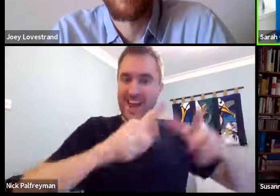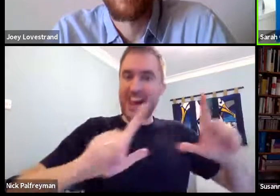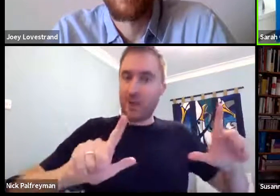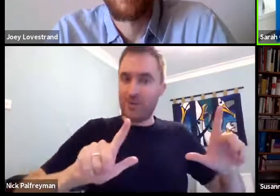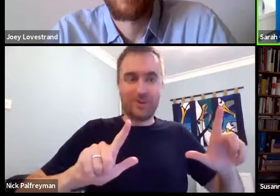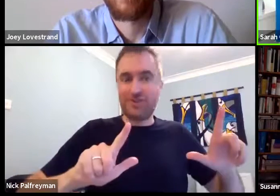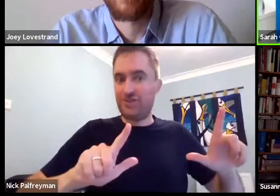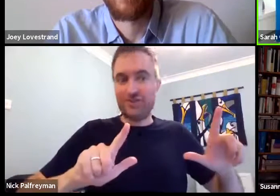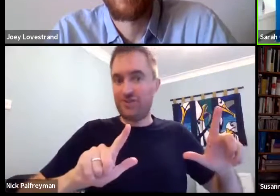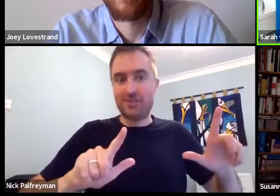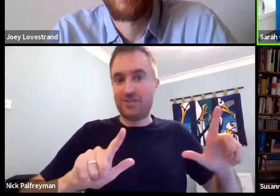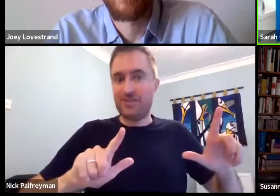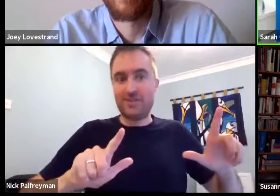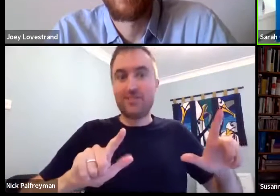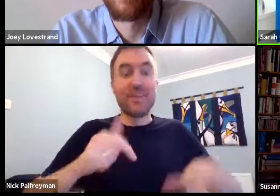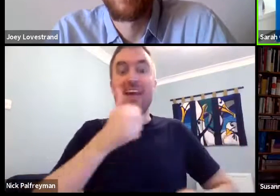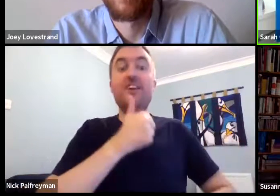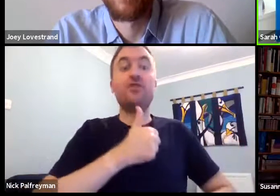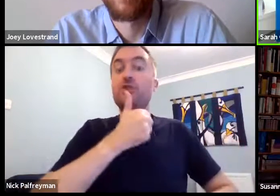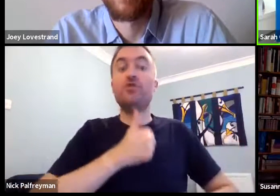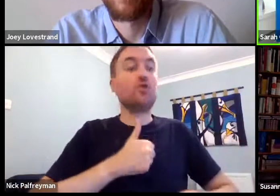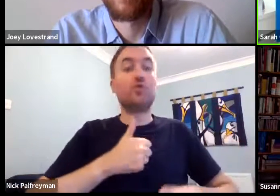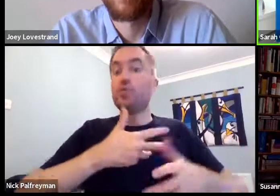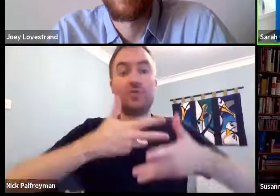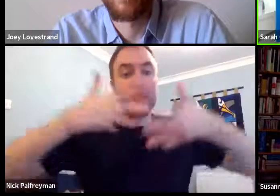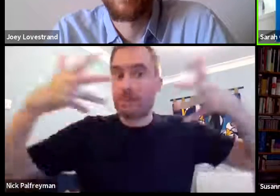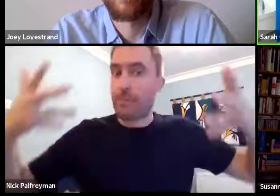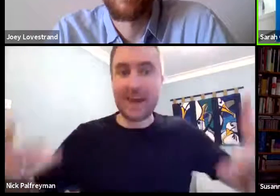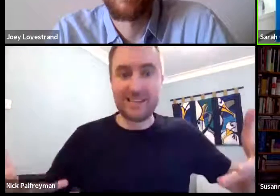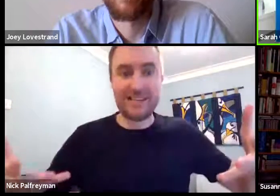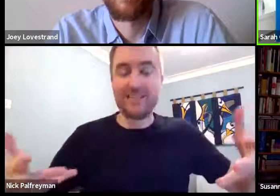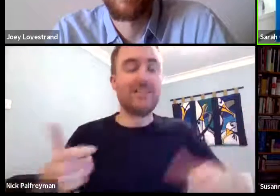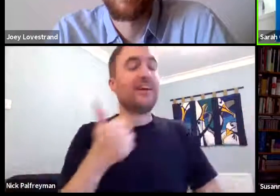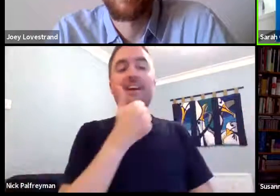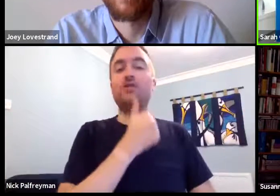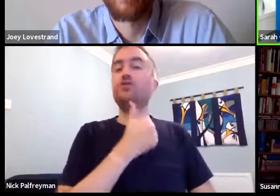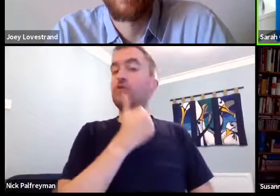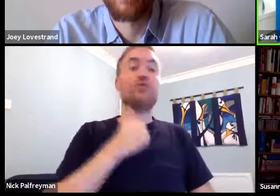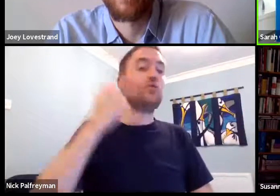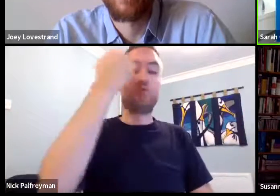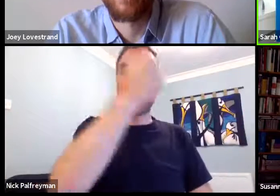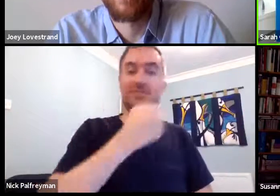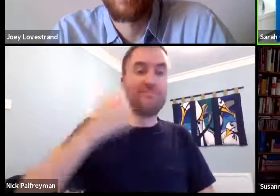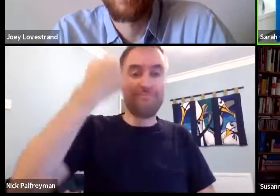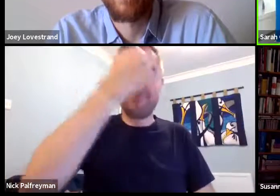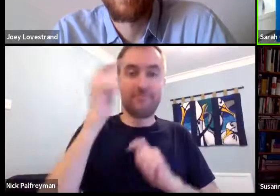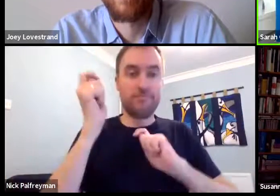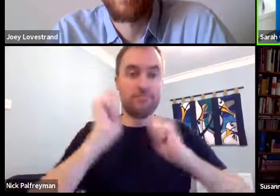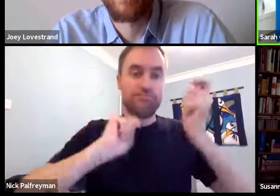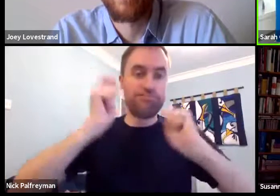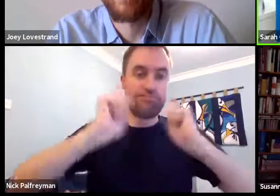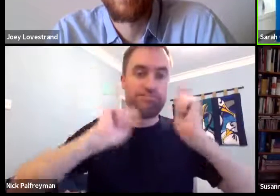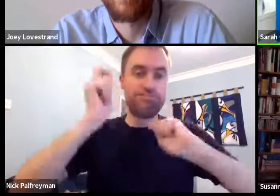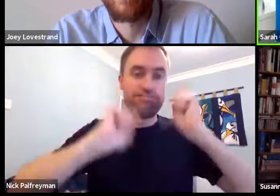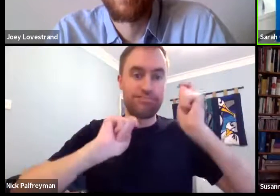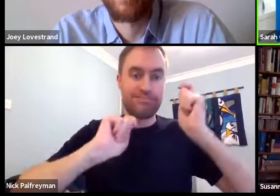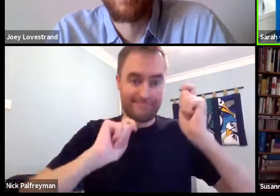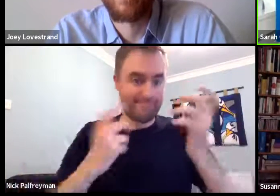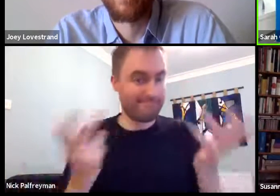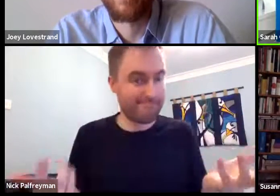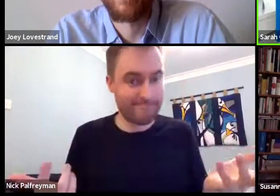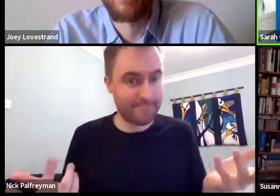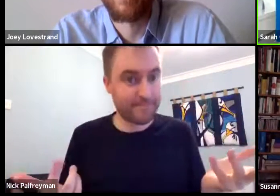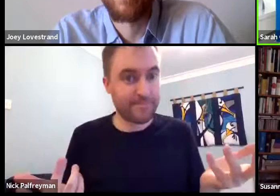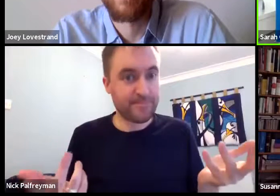have the order of a natural sign language. It doesn't use space. It doesn't use facial